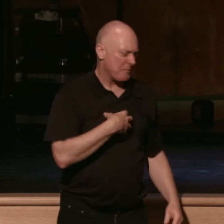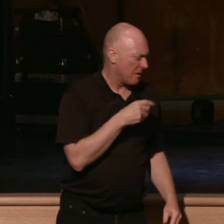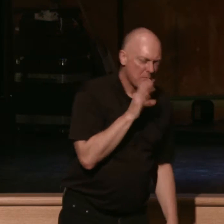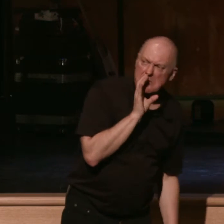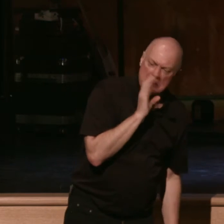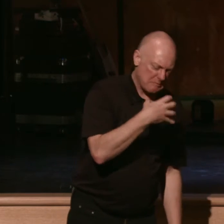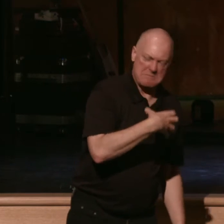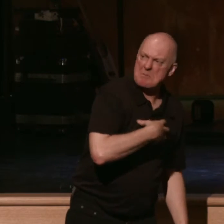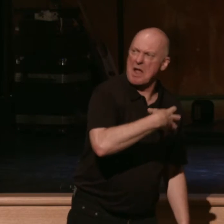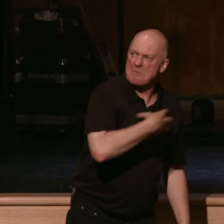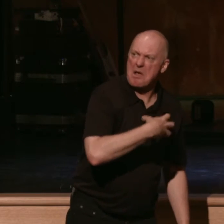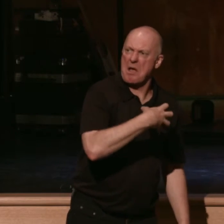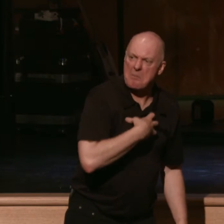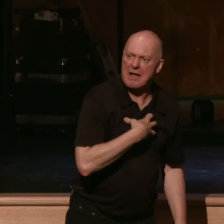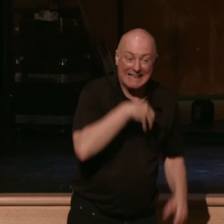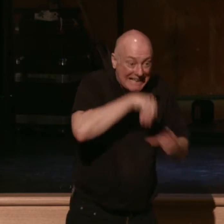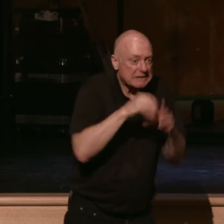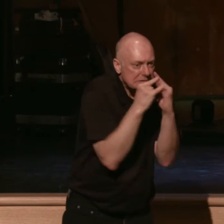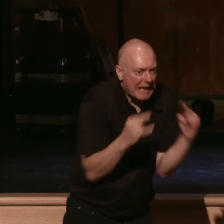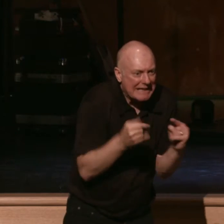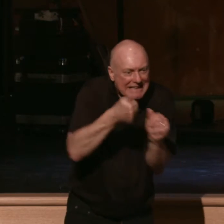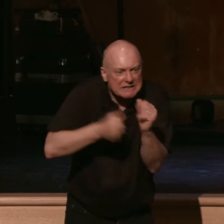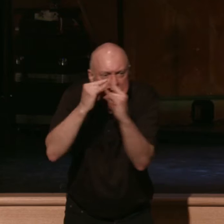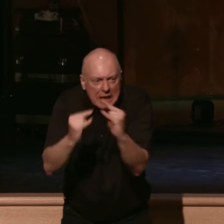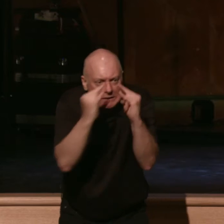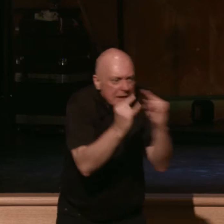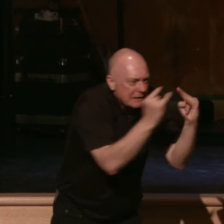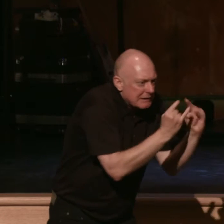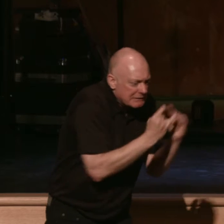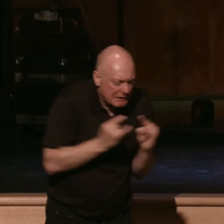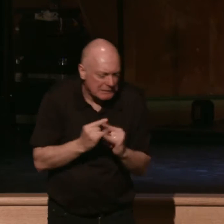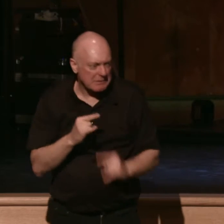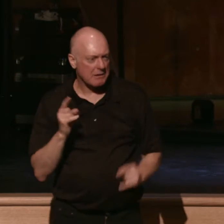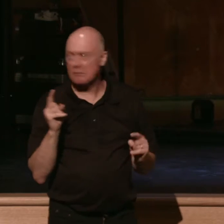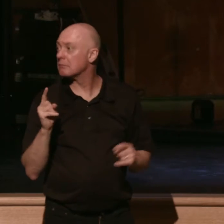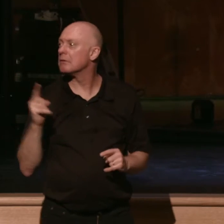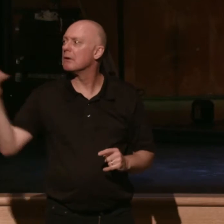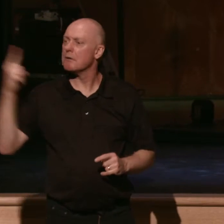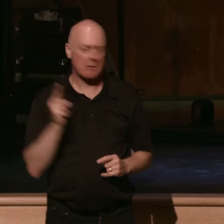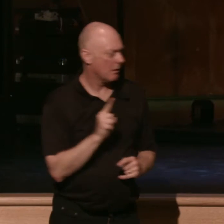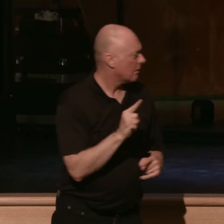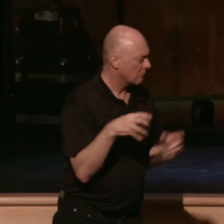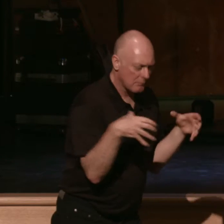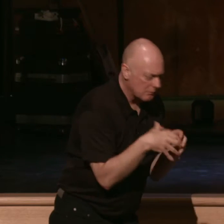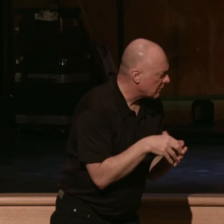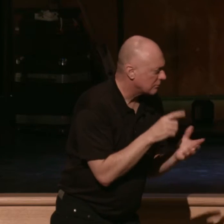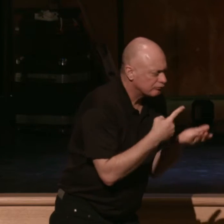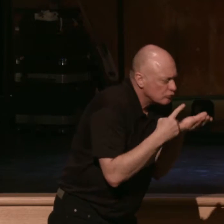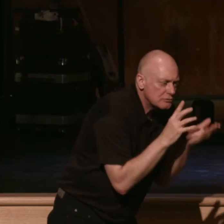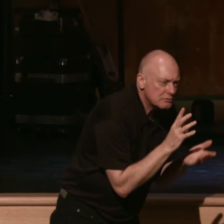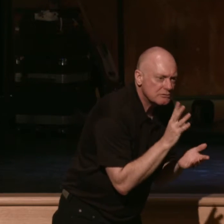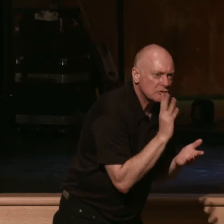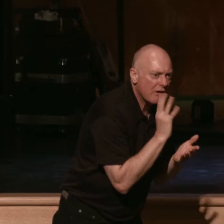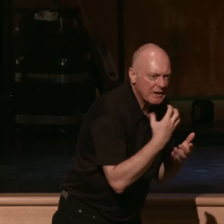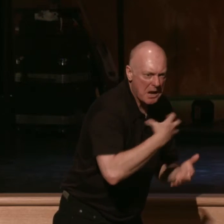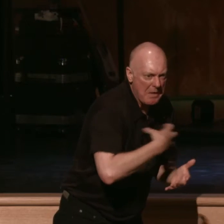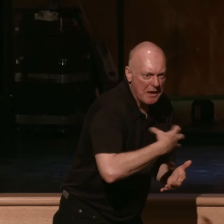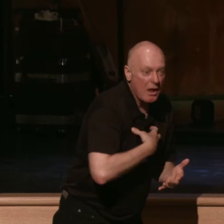Murmuring in their tents. Going back and talking amongst themselves. That word for murmuring